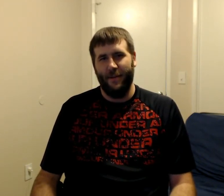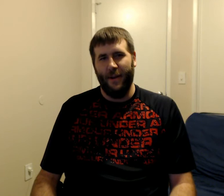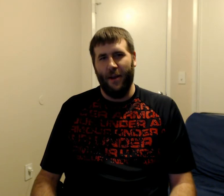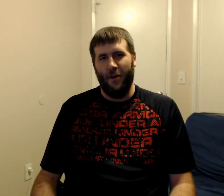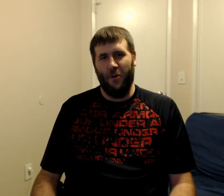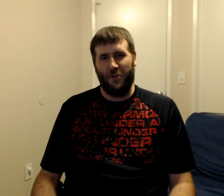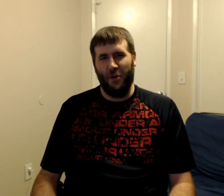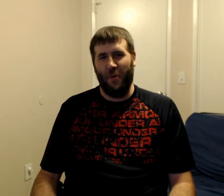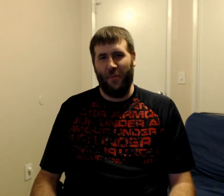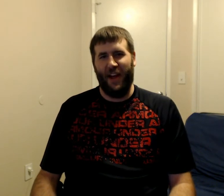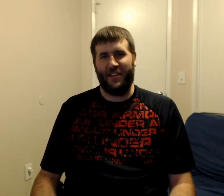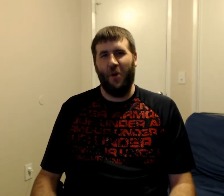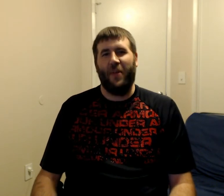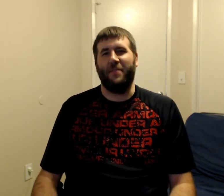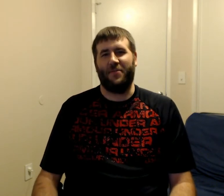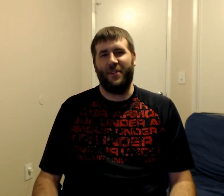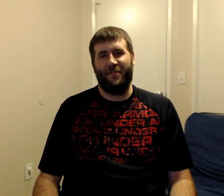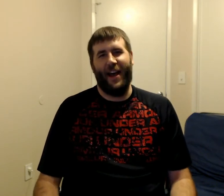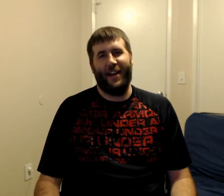Oh. Superplex. Oh. That's really fast.